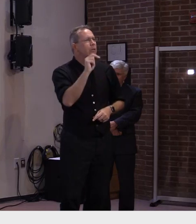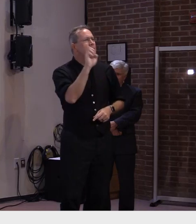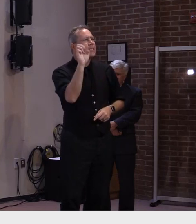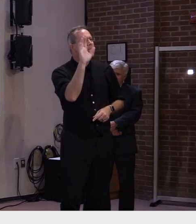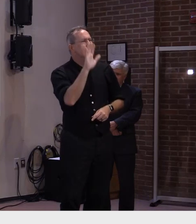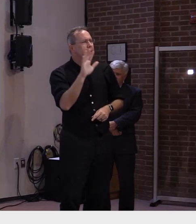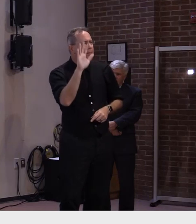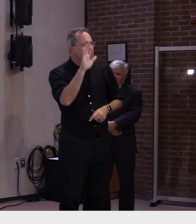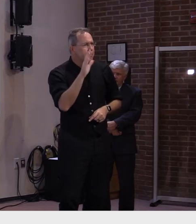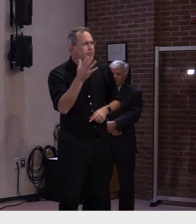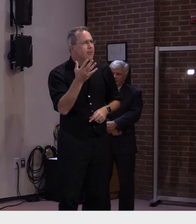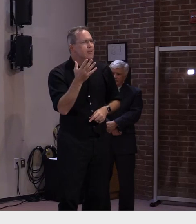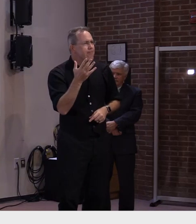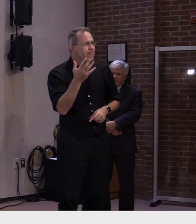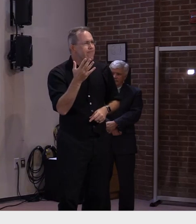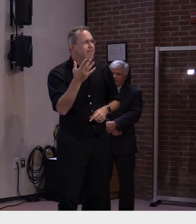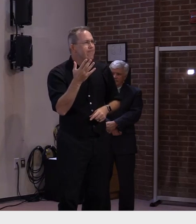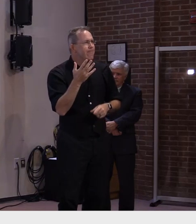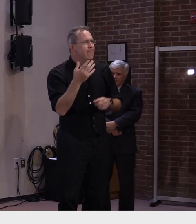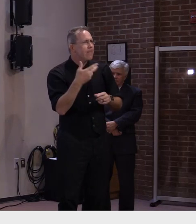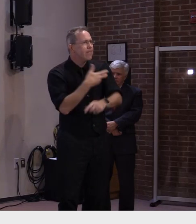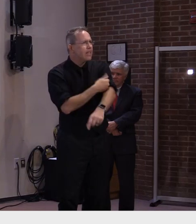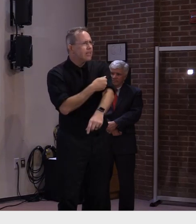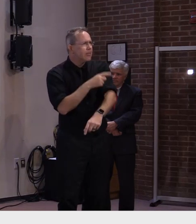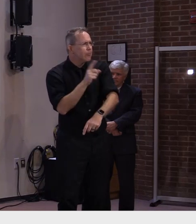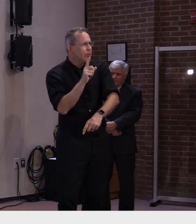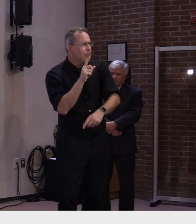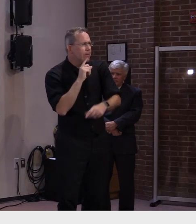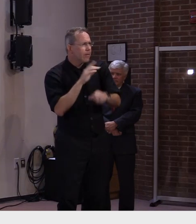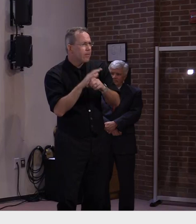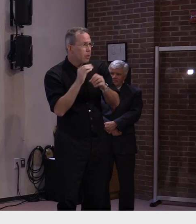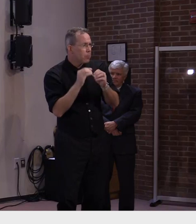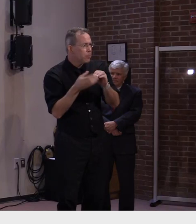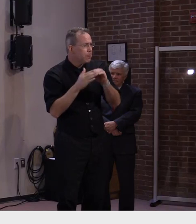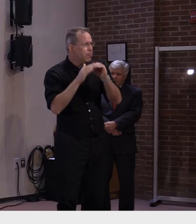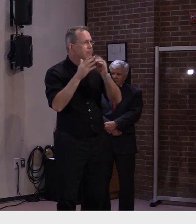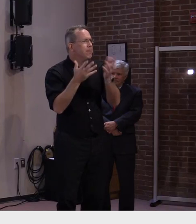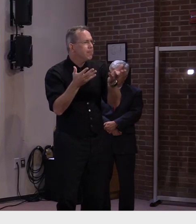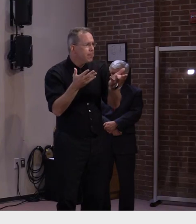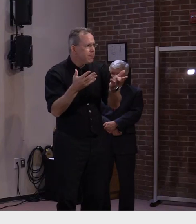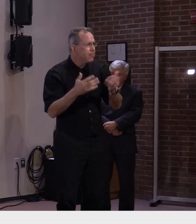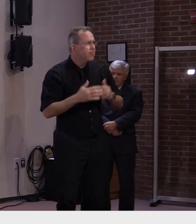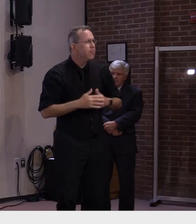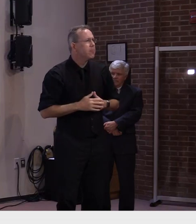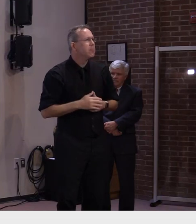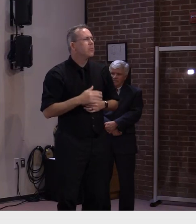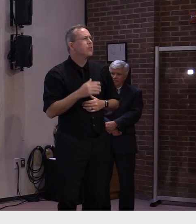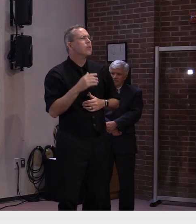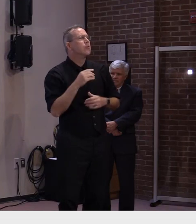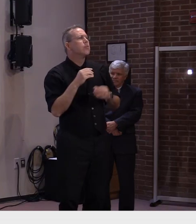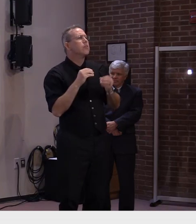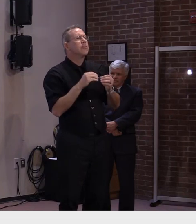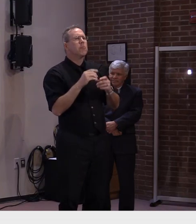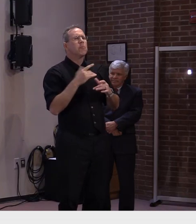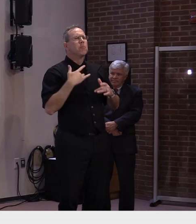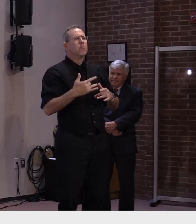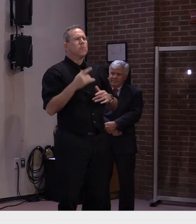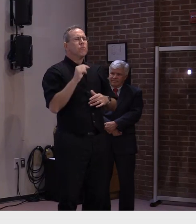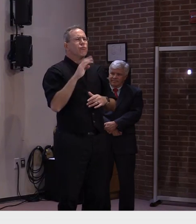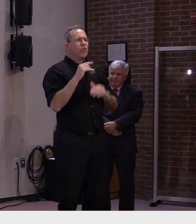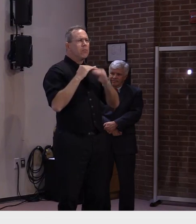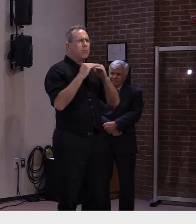going up relative to the amount of people that are already vaccinated geographically. We haven't done an analysis on that.